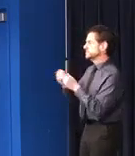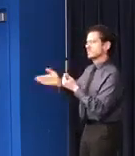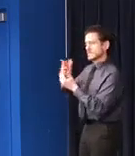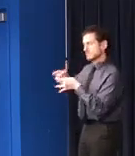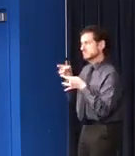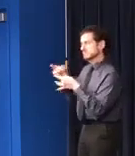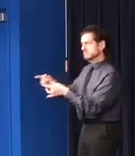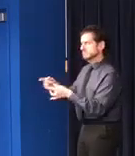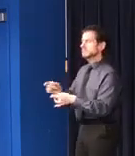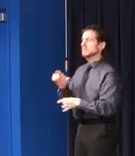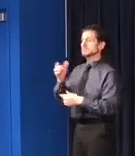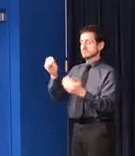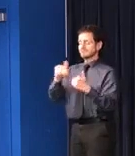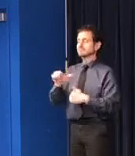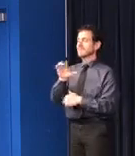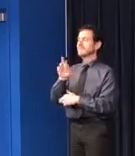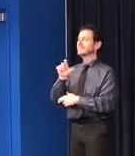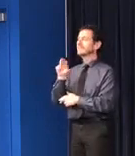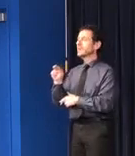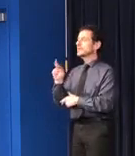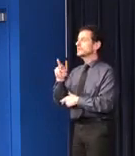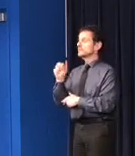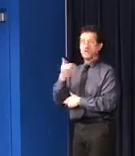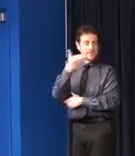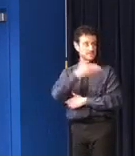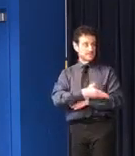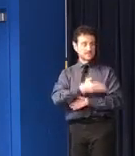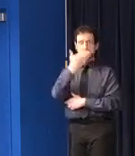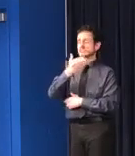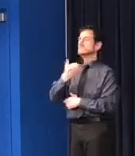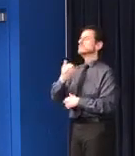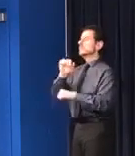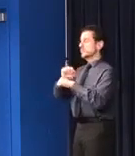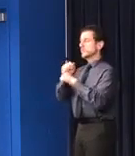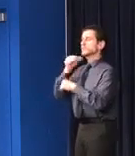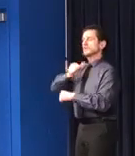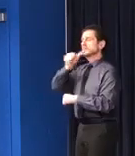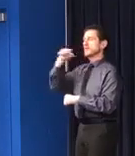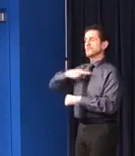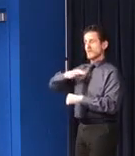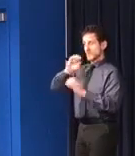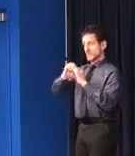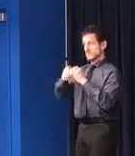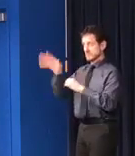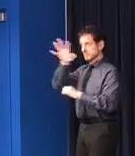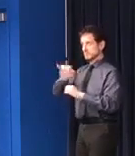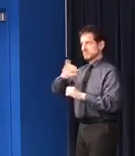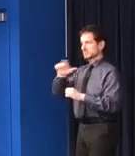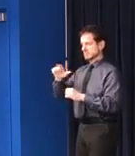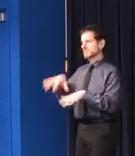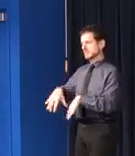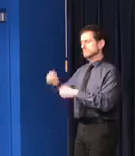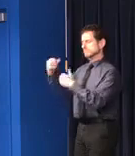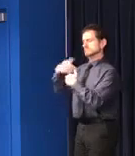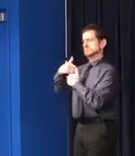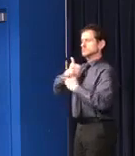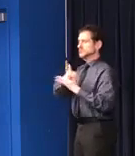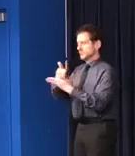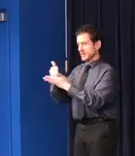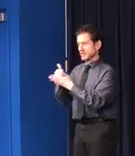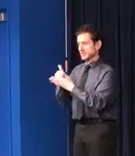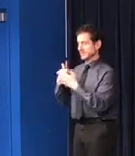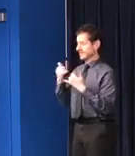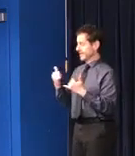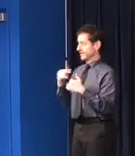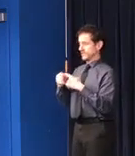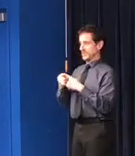nonprofit organizations across Illinois who are stepping up in this critical time. Most of you